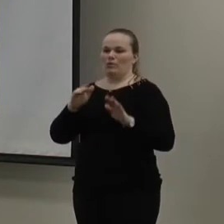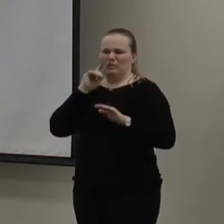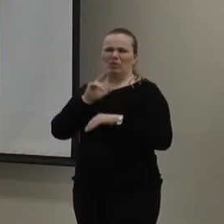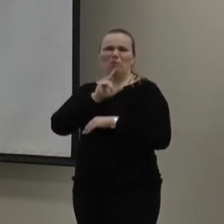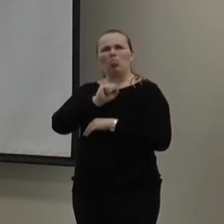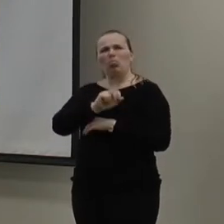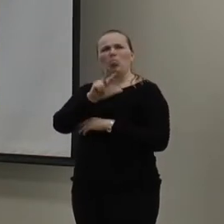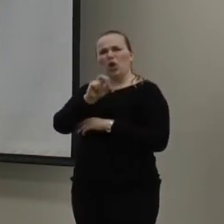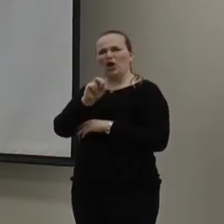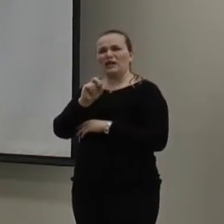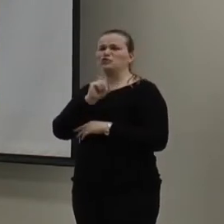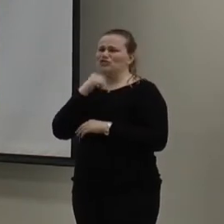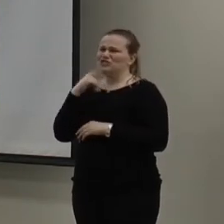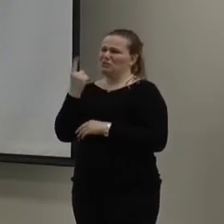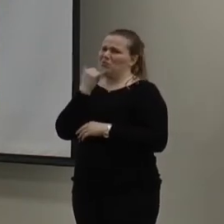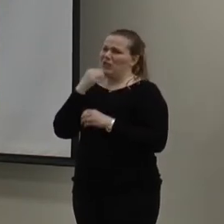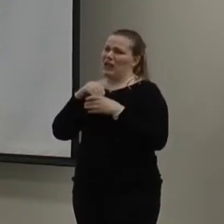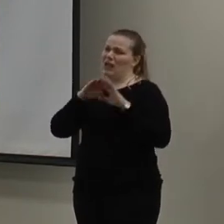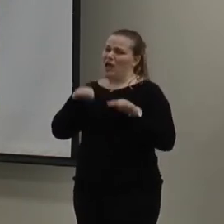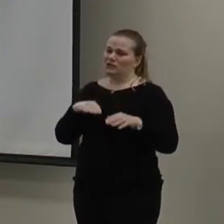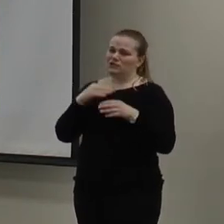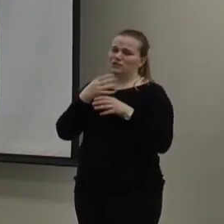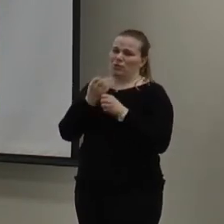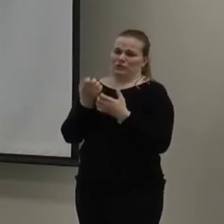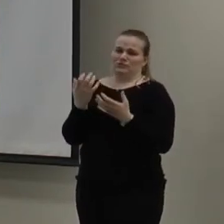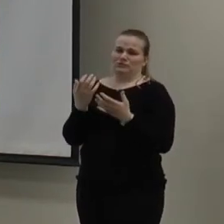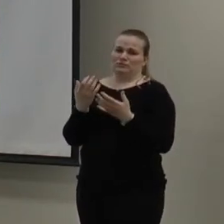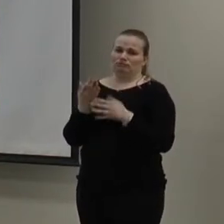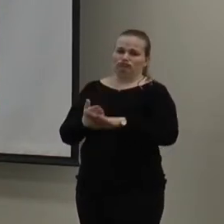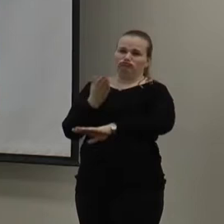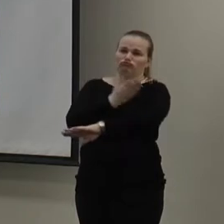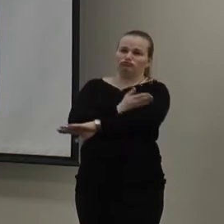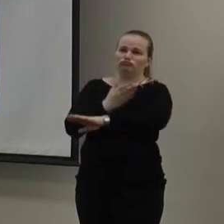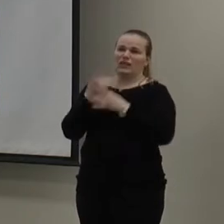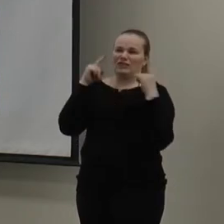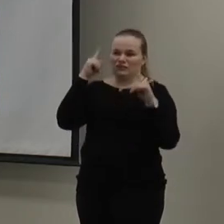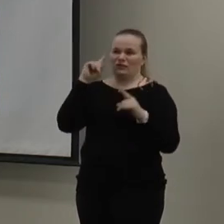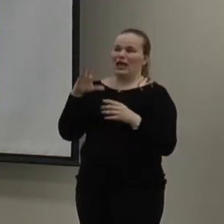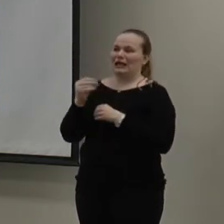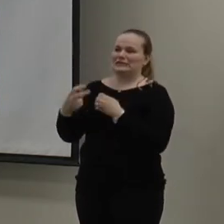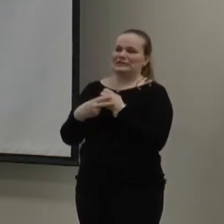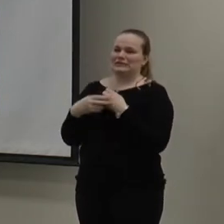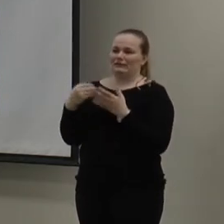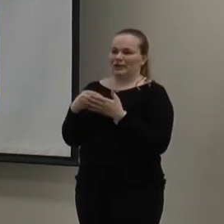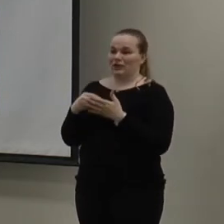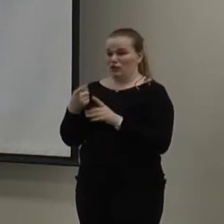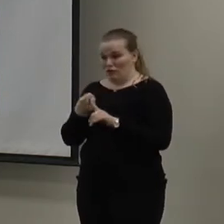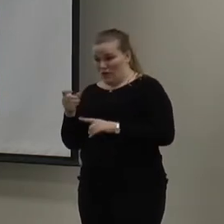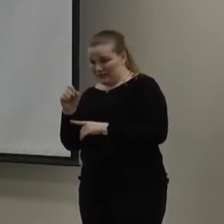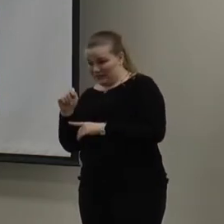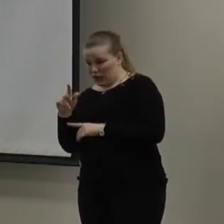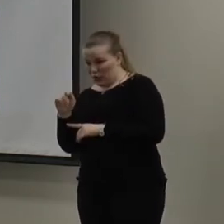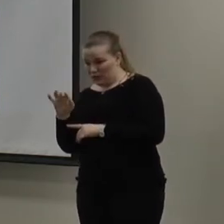some inefficiencies in our home. Okay. So, we want to increase efficiency and save money. Okay. And are you from St. Louis? No.